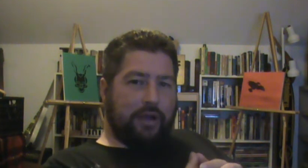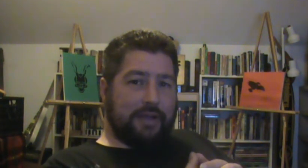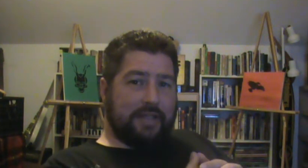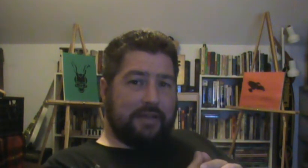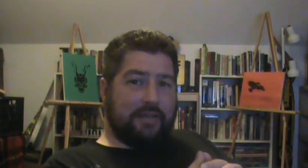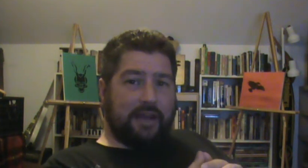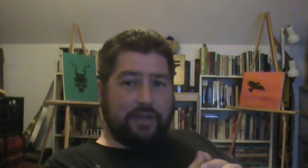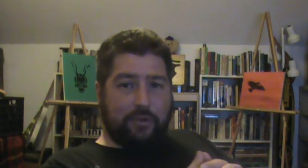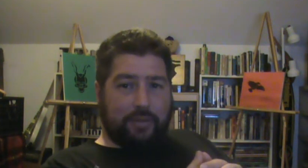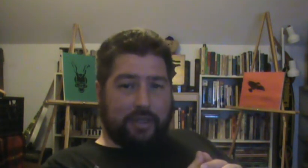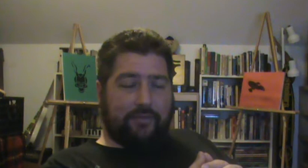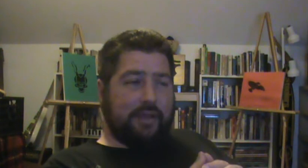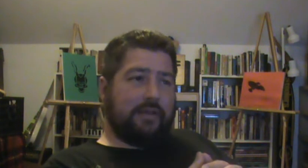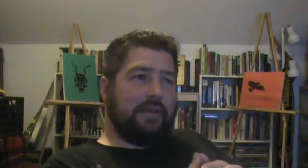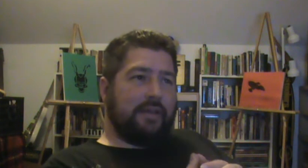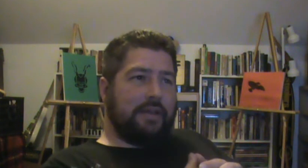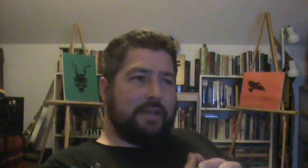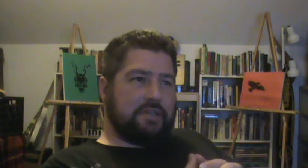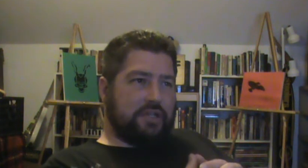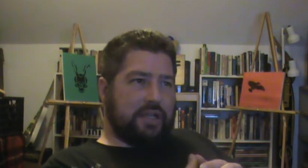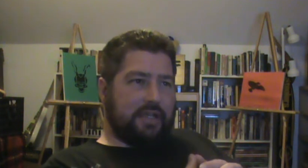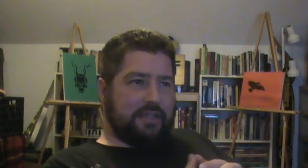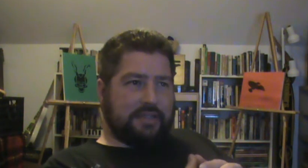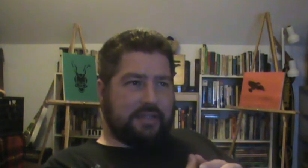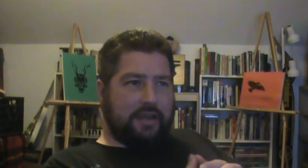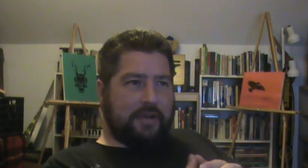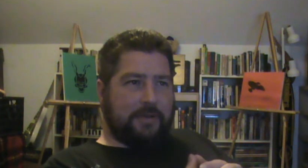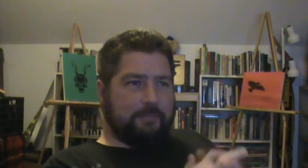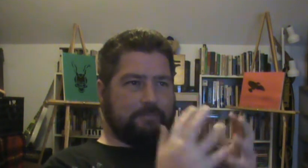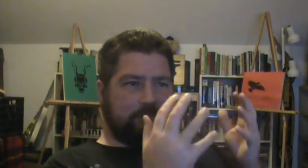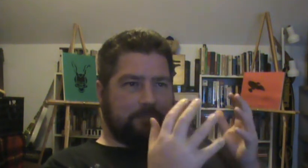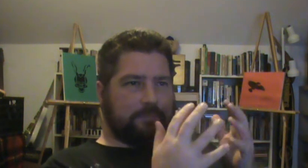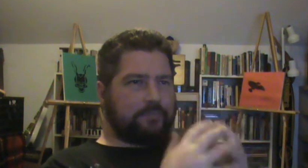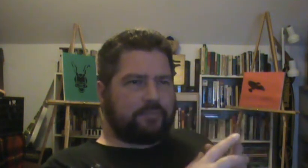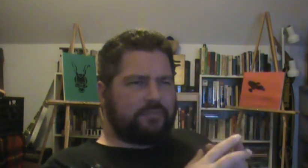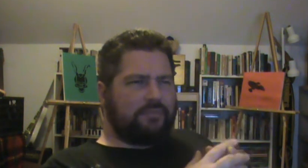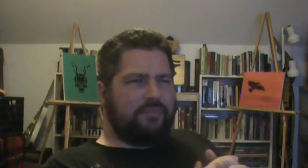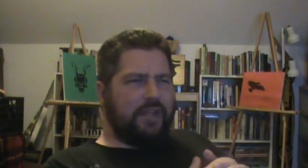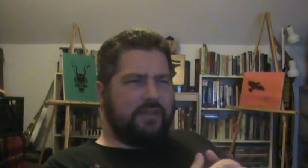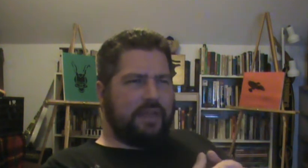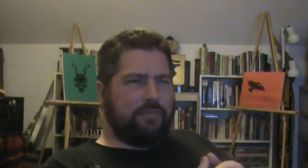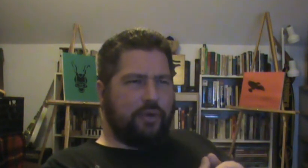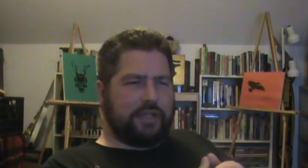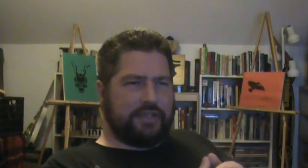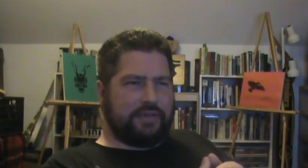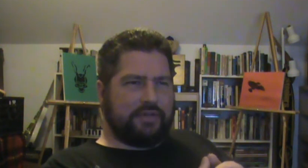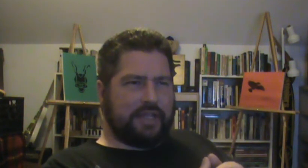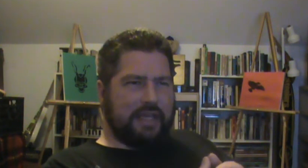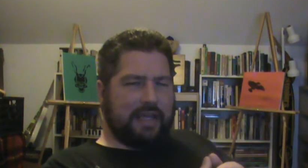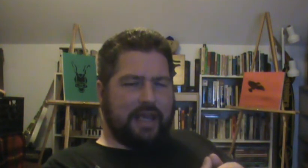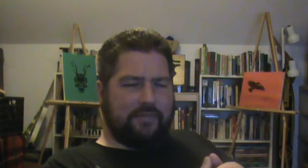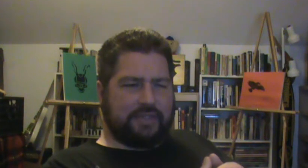content that I don't believe in, such as the protesters at KFC